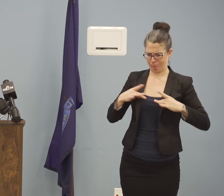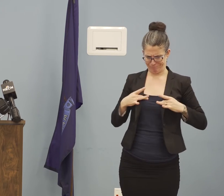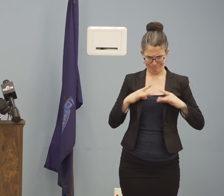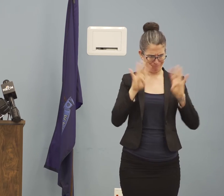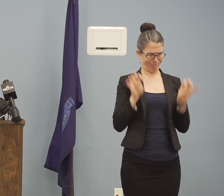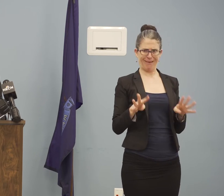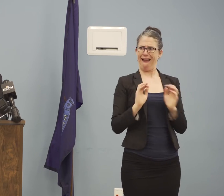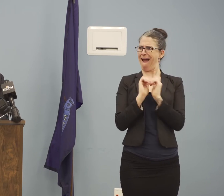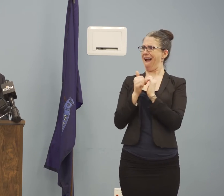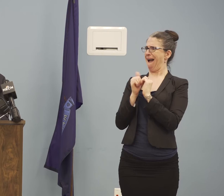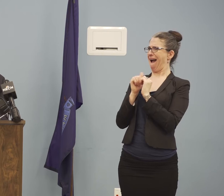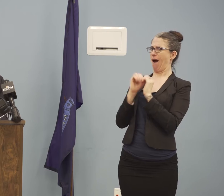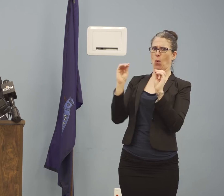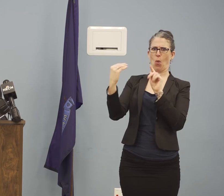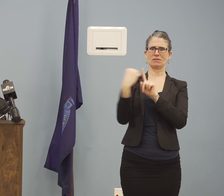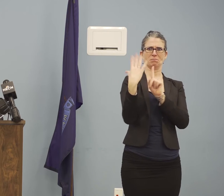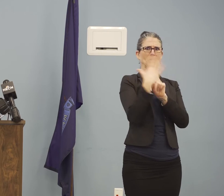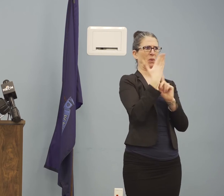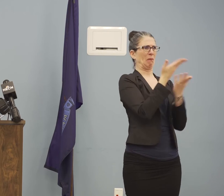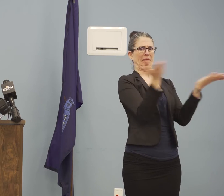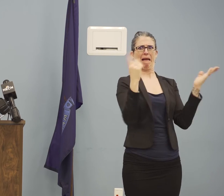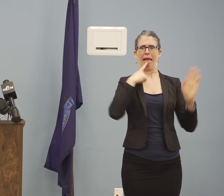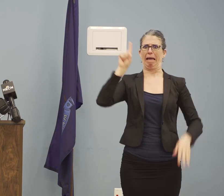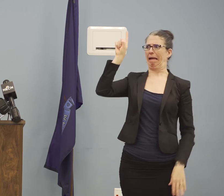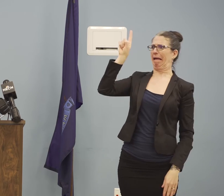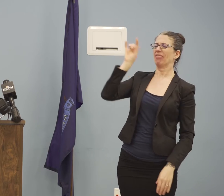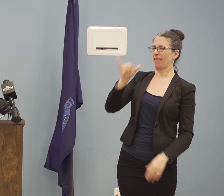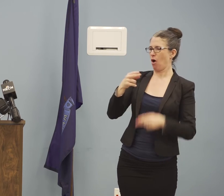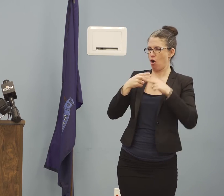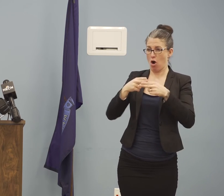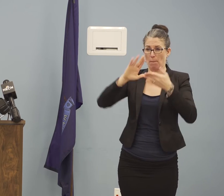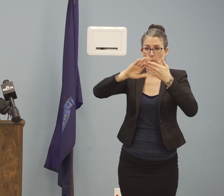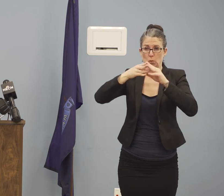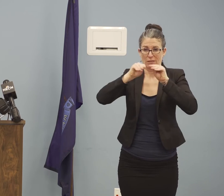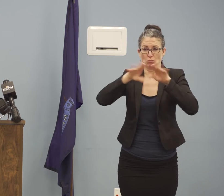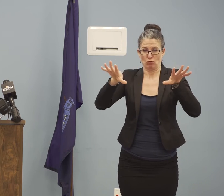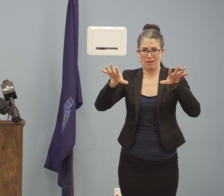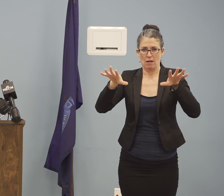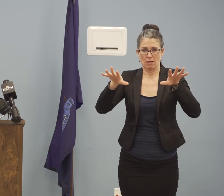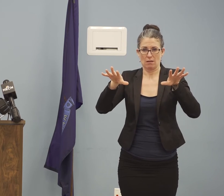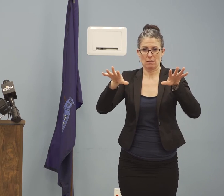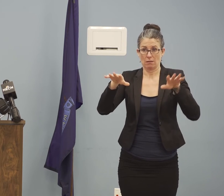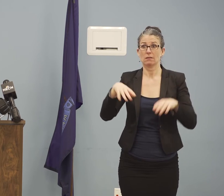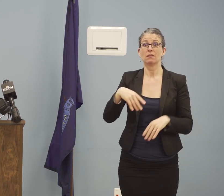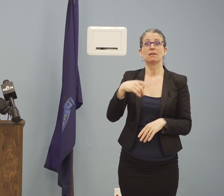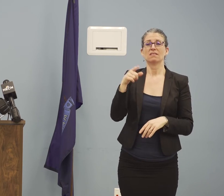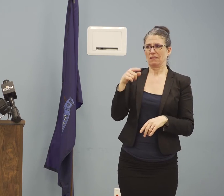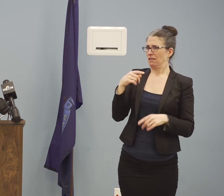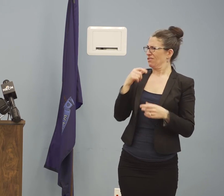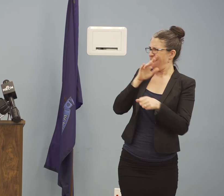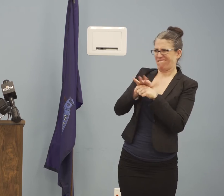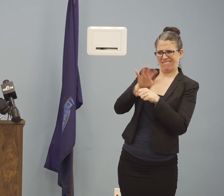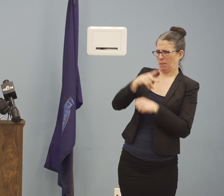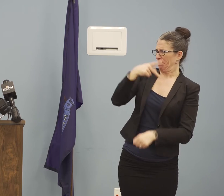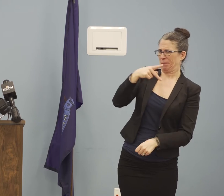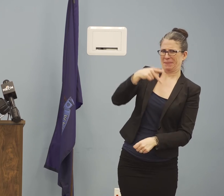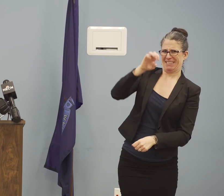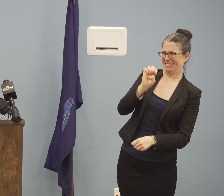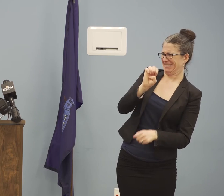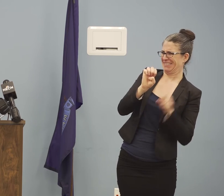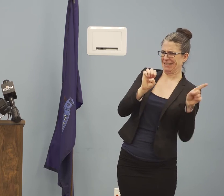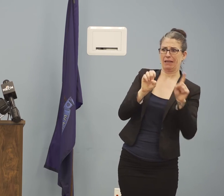County. We're talking about the shortage of PPEs, which is requiring people from performing tests that may yield more cases.